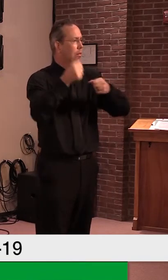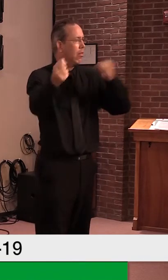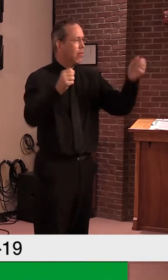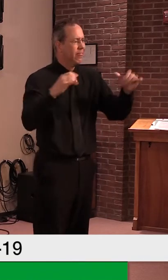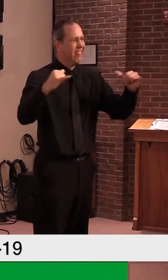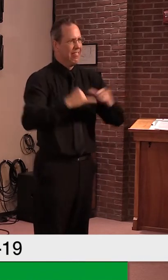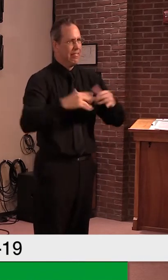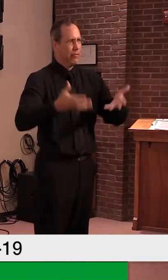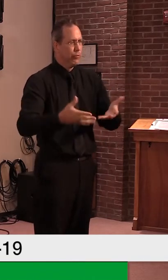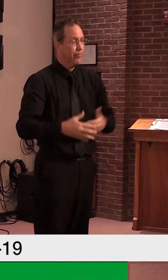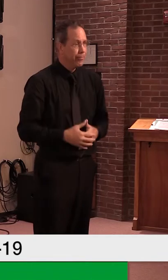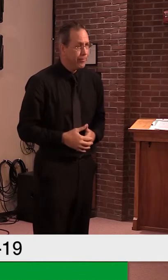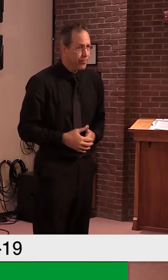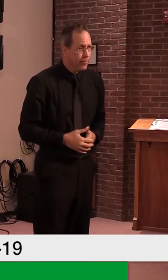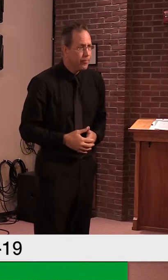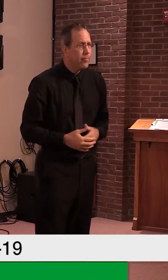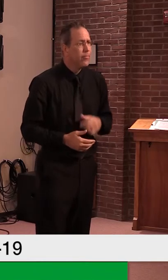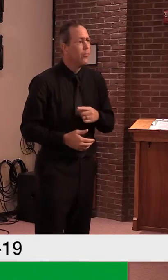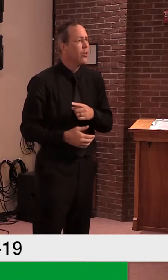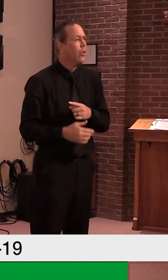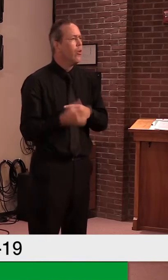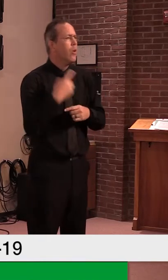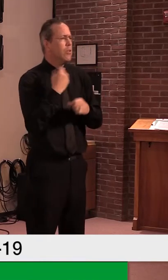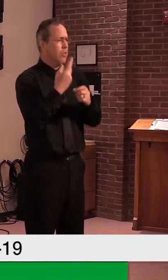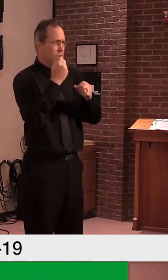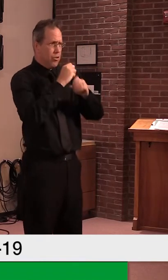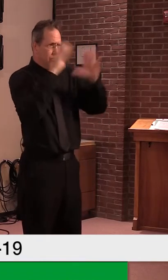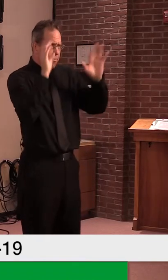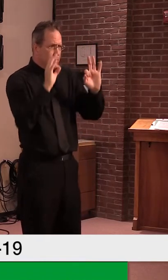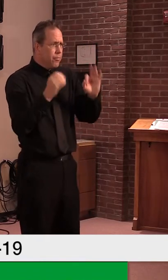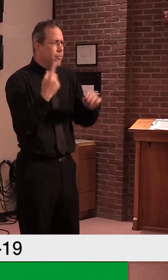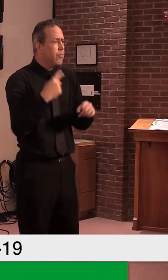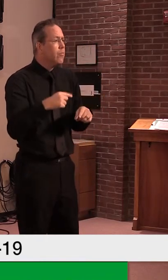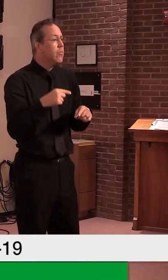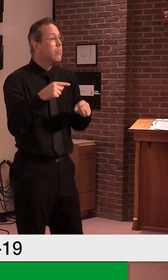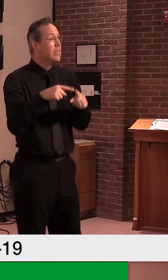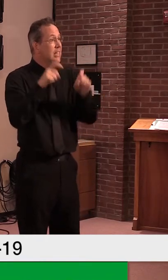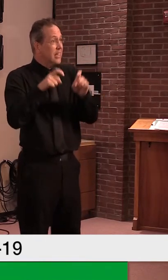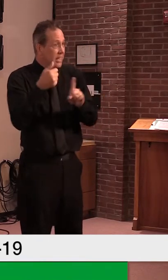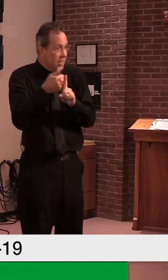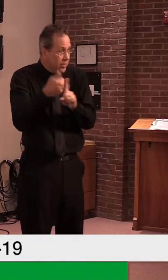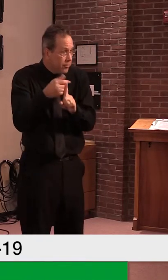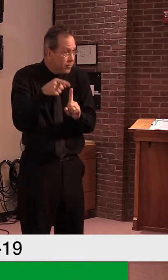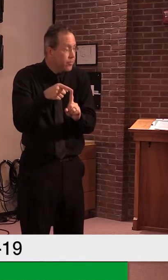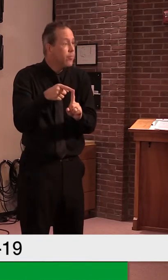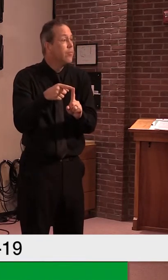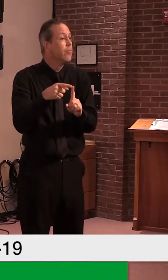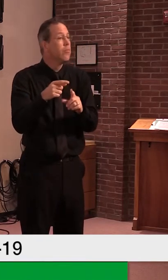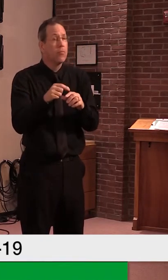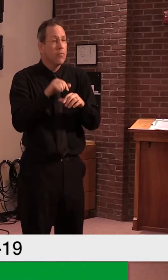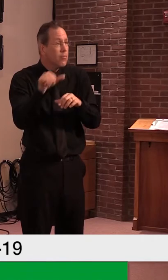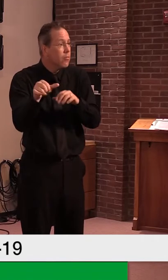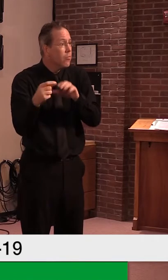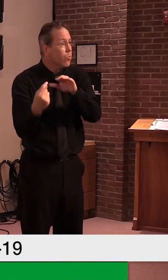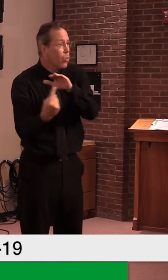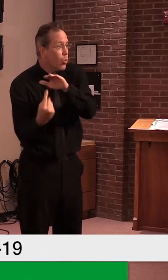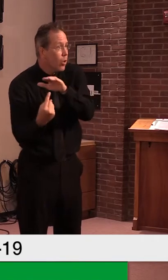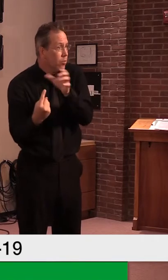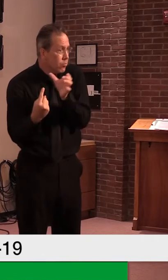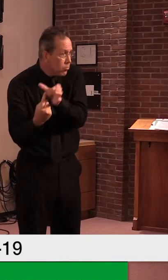want to put this in context, our testing, our tracing, our quarantine, our sanitation programs in our Vermont-based correctional facilities